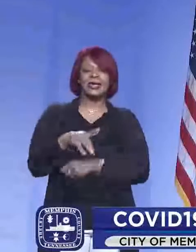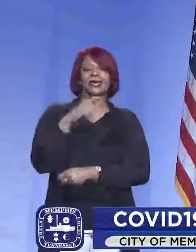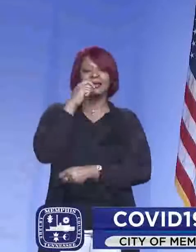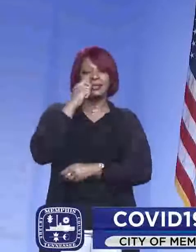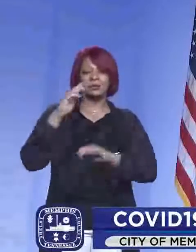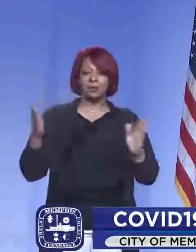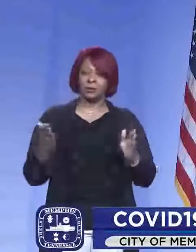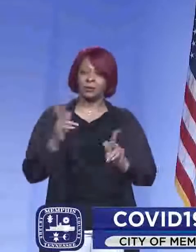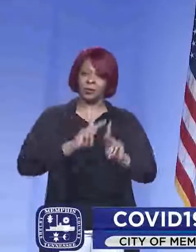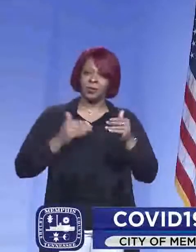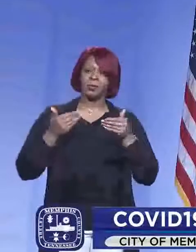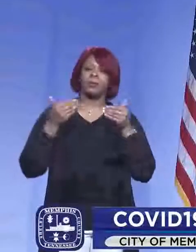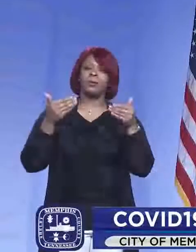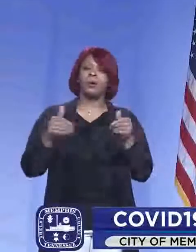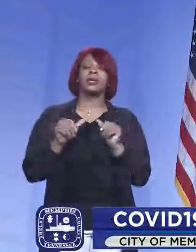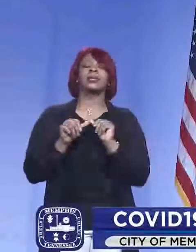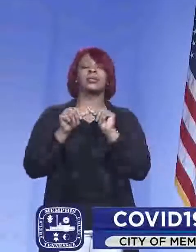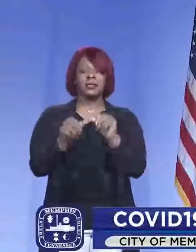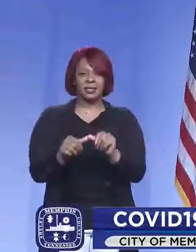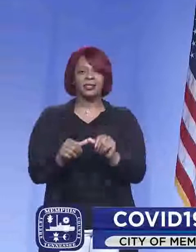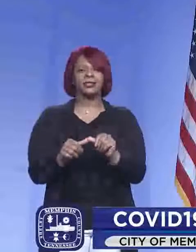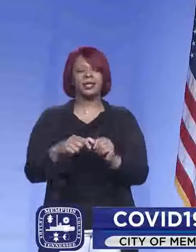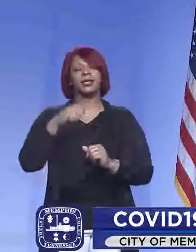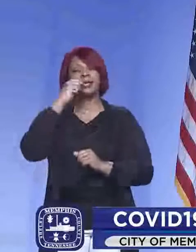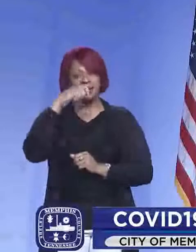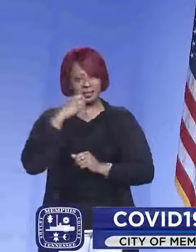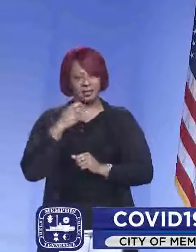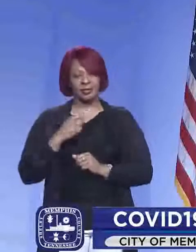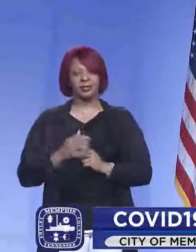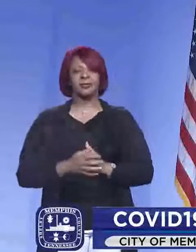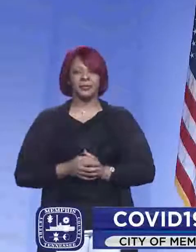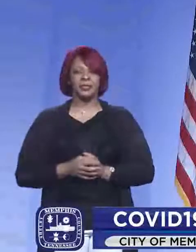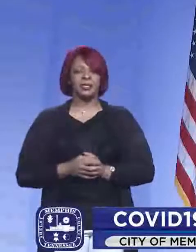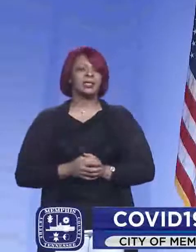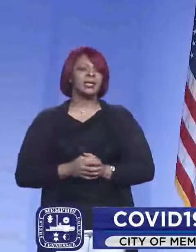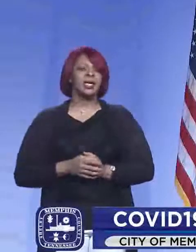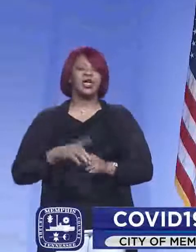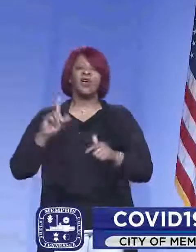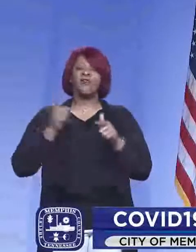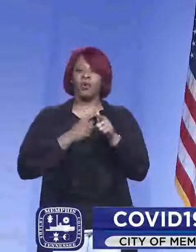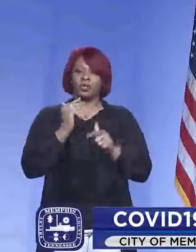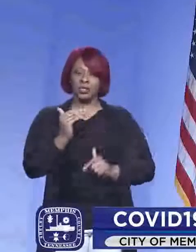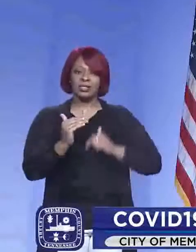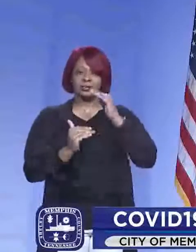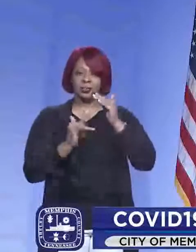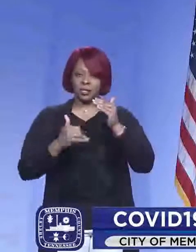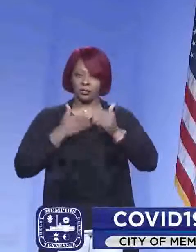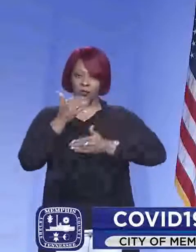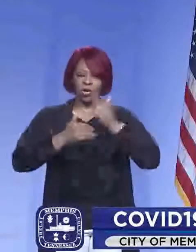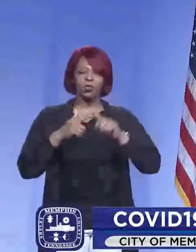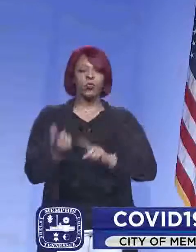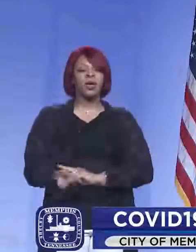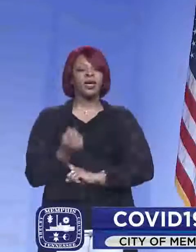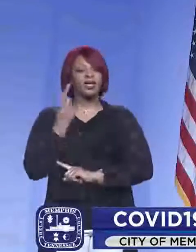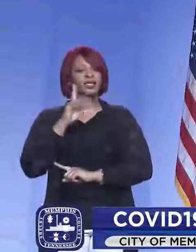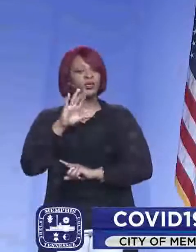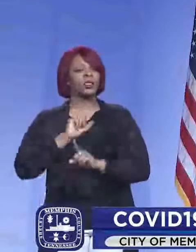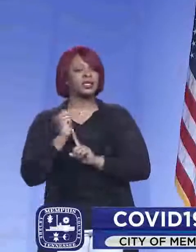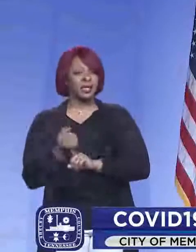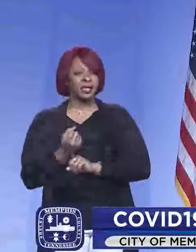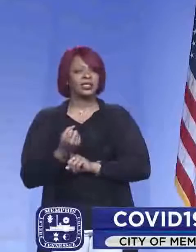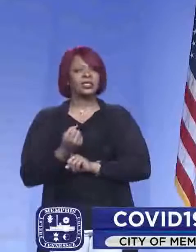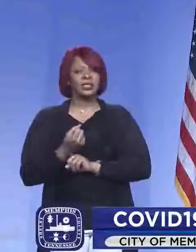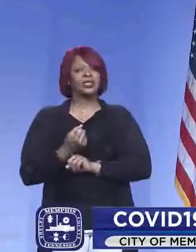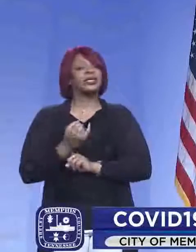encourage people to continue to get tested. It is the first step in the process of understanding your status